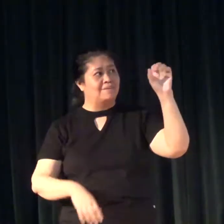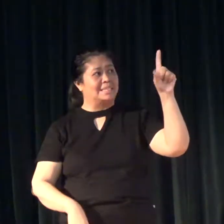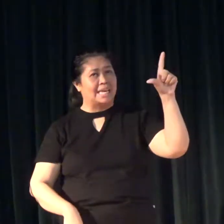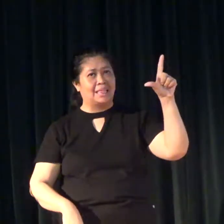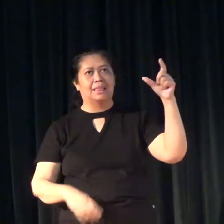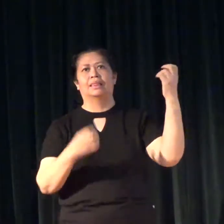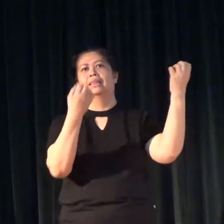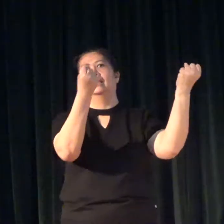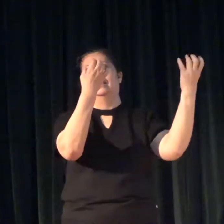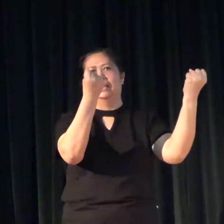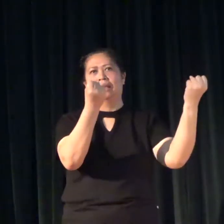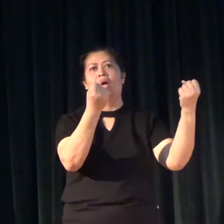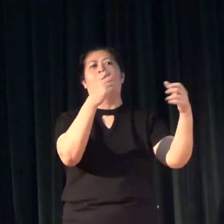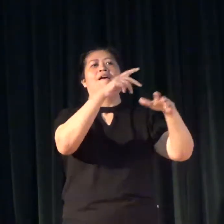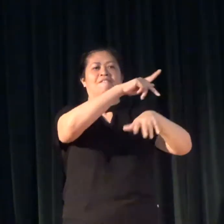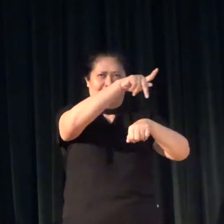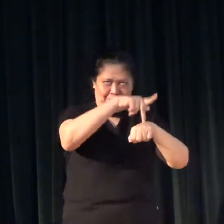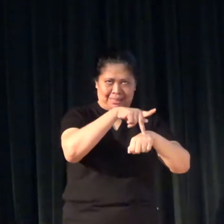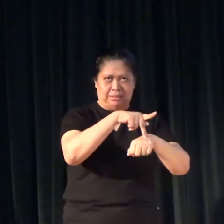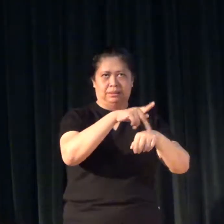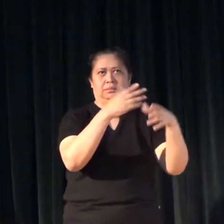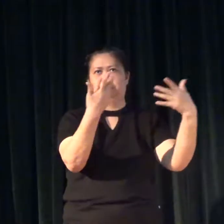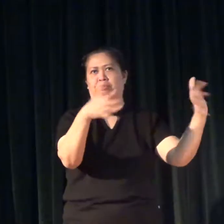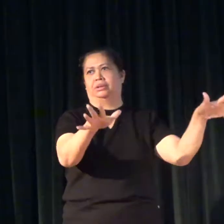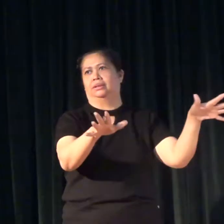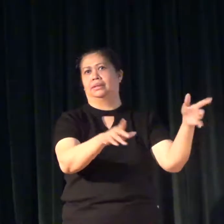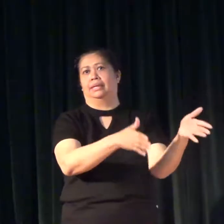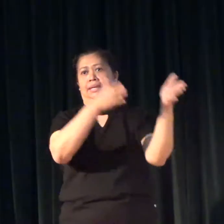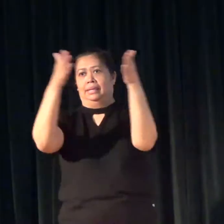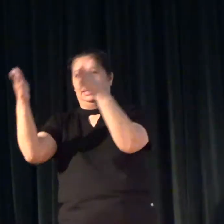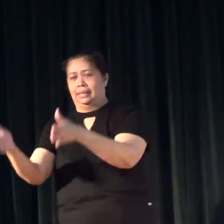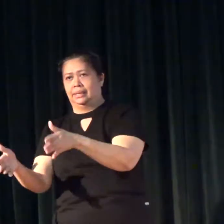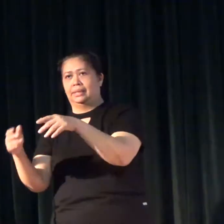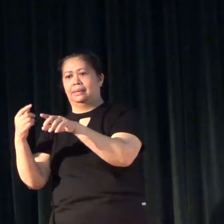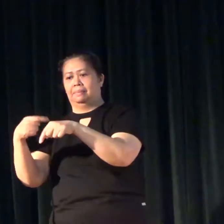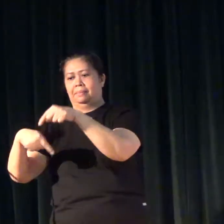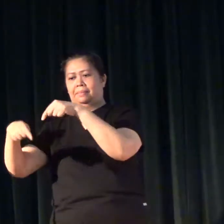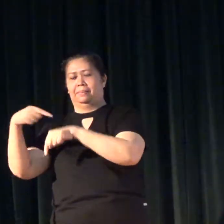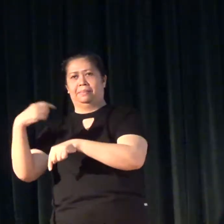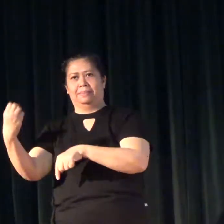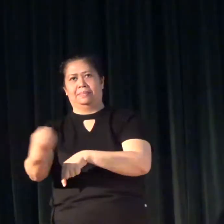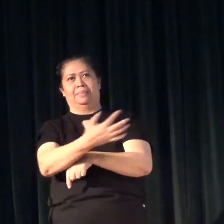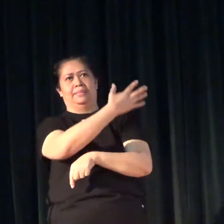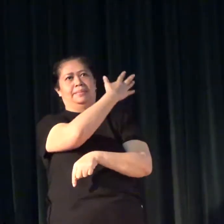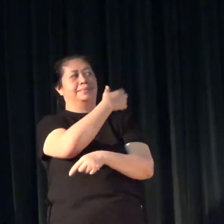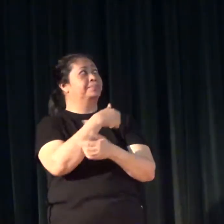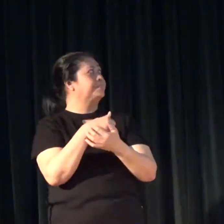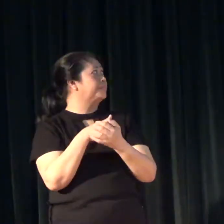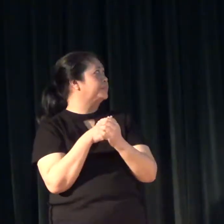is sign language of the Philippines. That's what it means. And then going back to the previous slide,